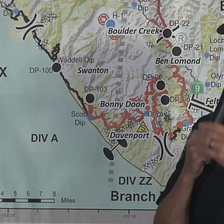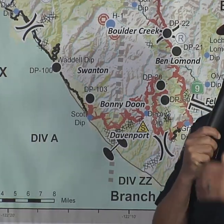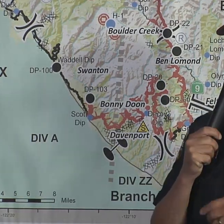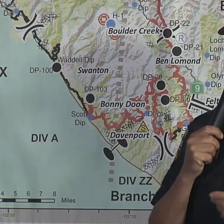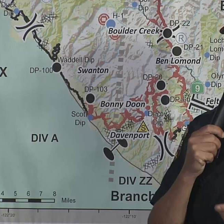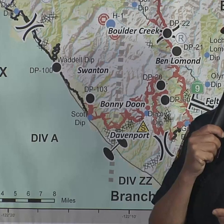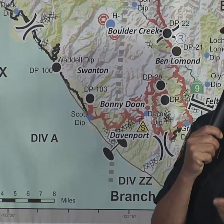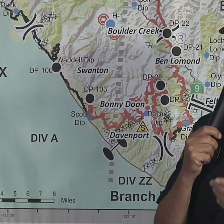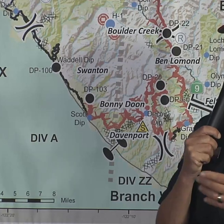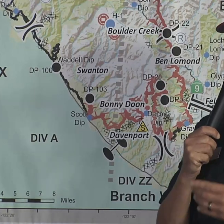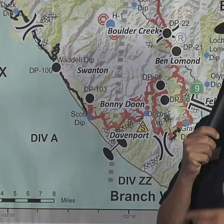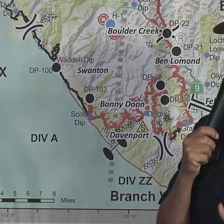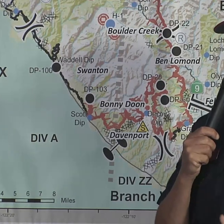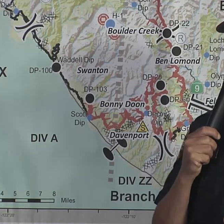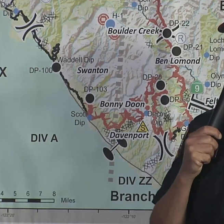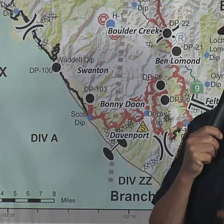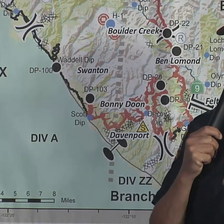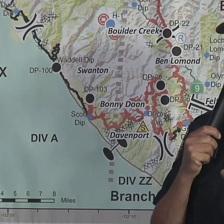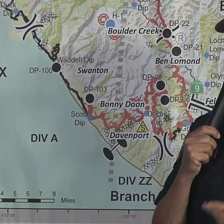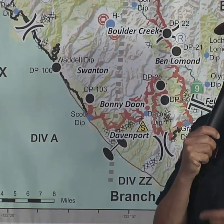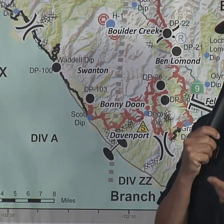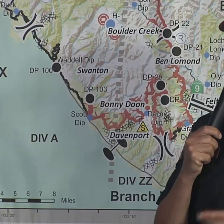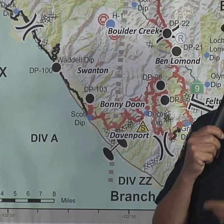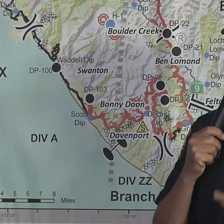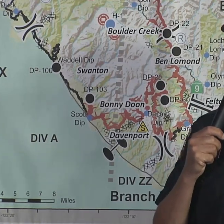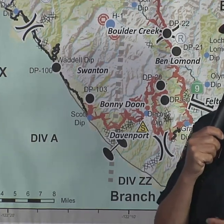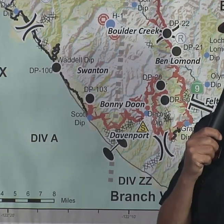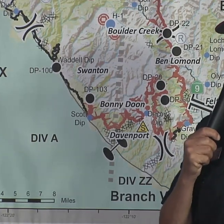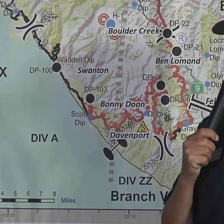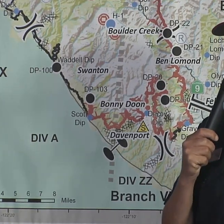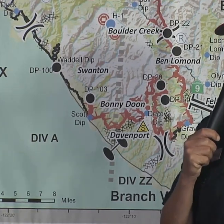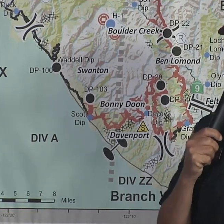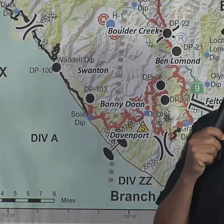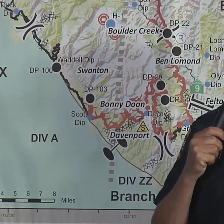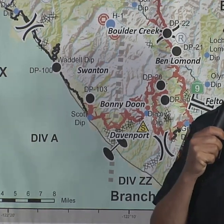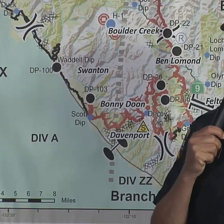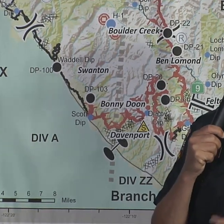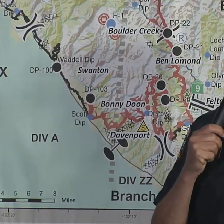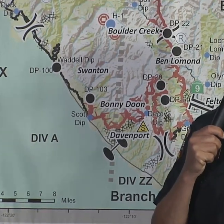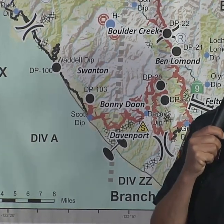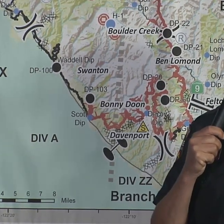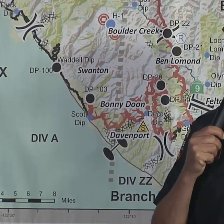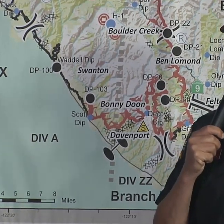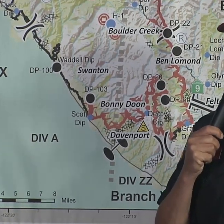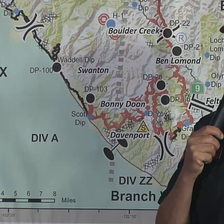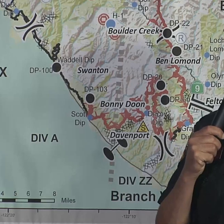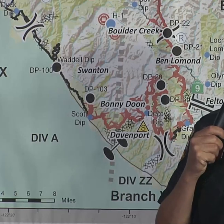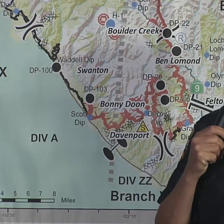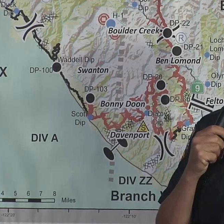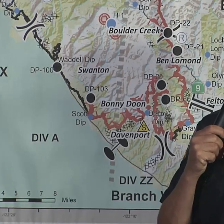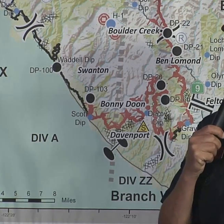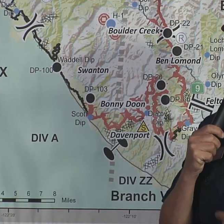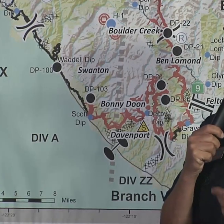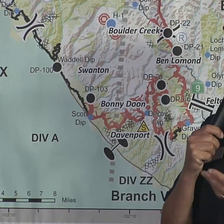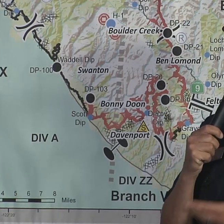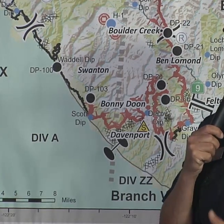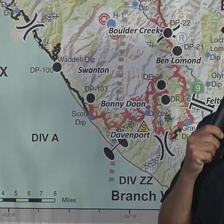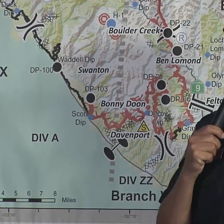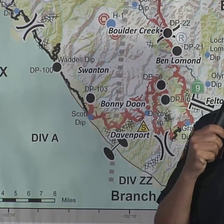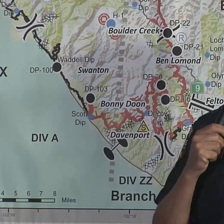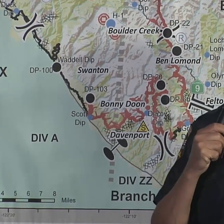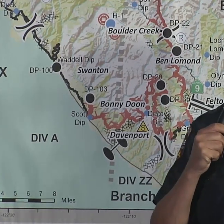afternoon, in the daylight hours, people saw a lot more smoke production. That's what it was, and that's normal. That